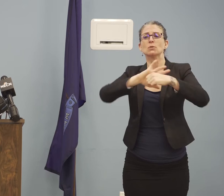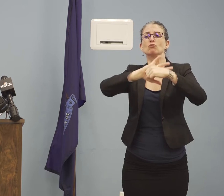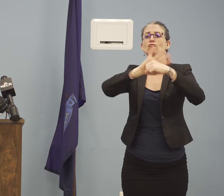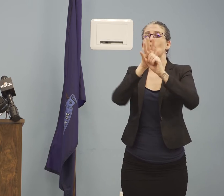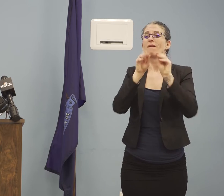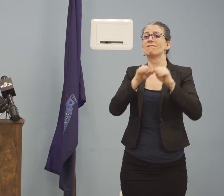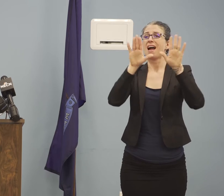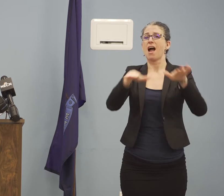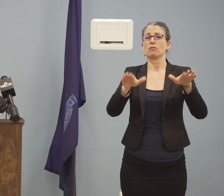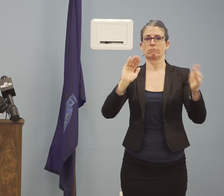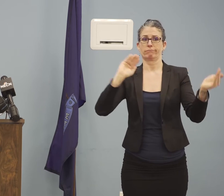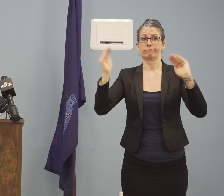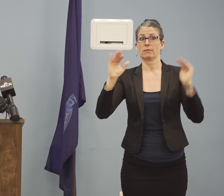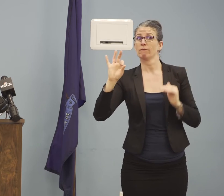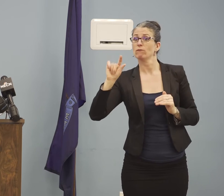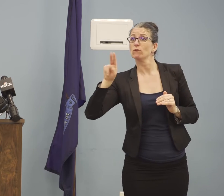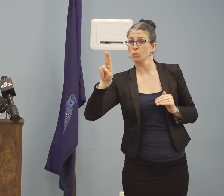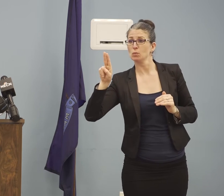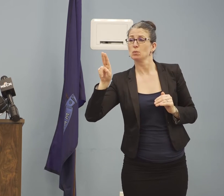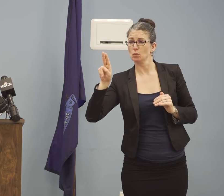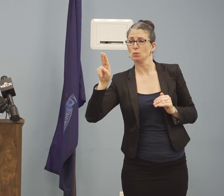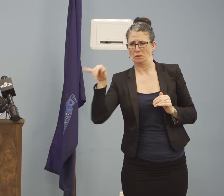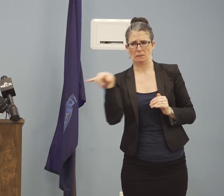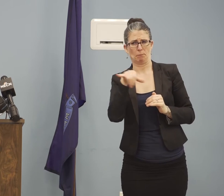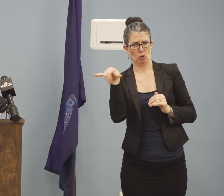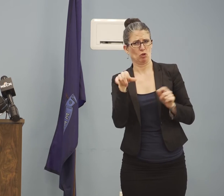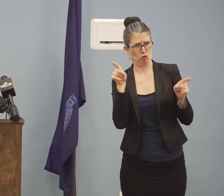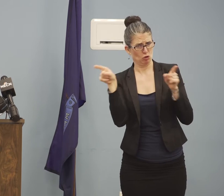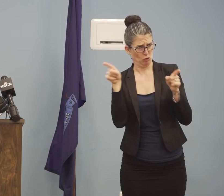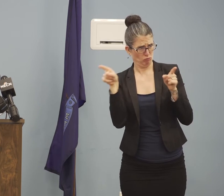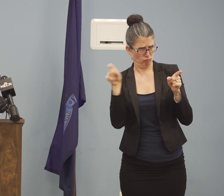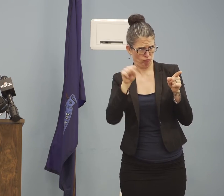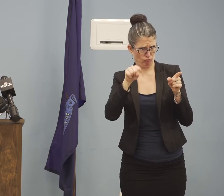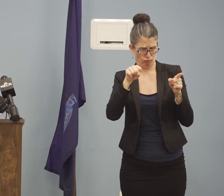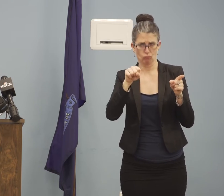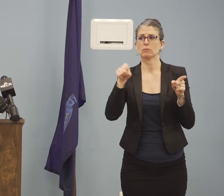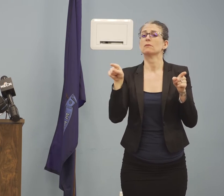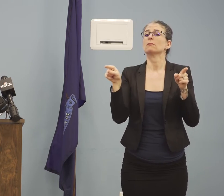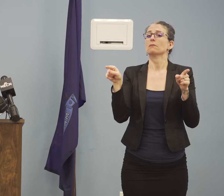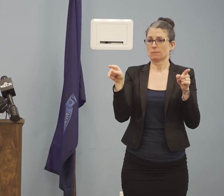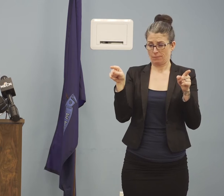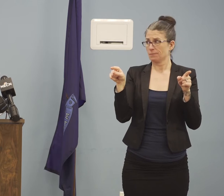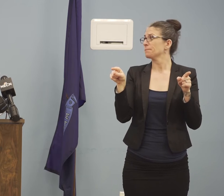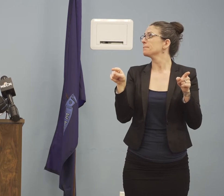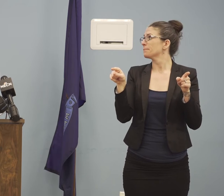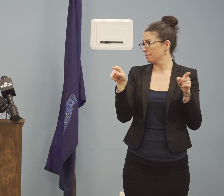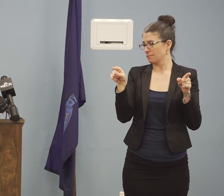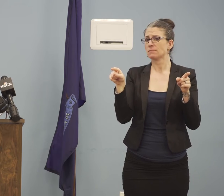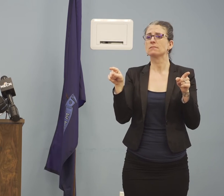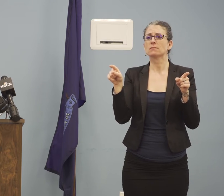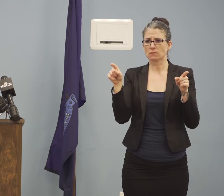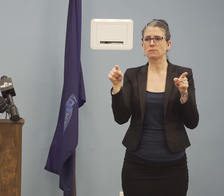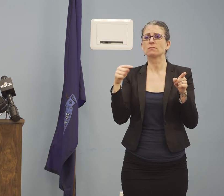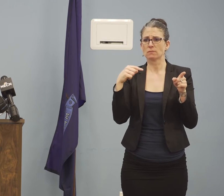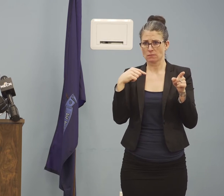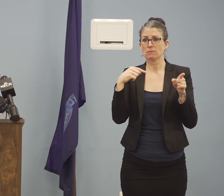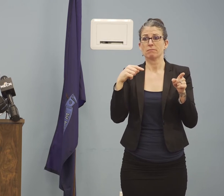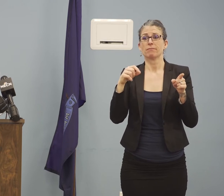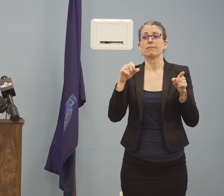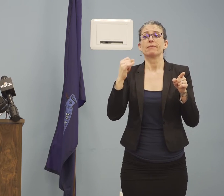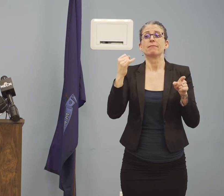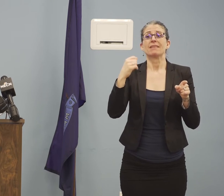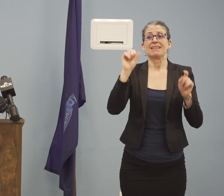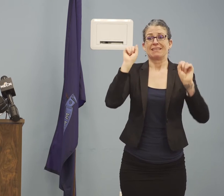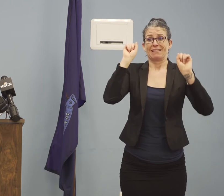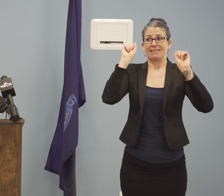100 percent certain whether you got coronavirus from someone, your own personal travels, or someone close to